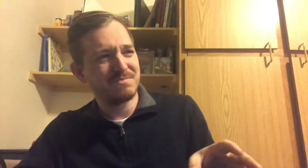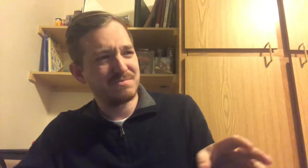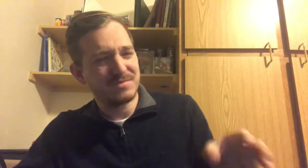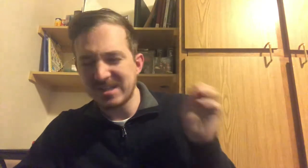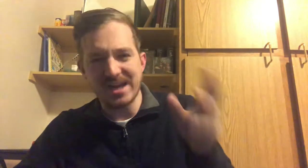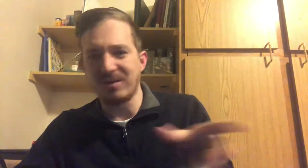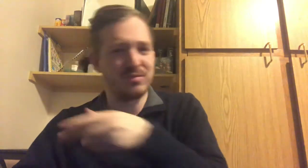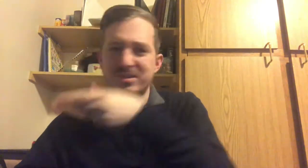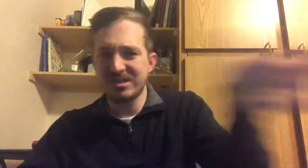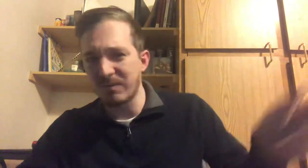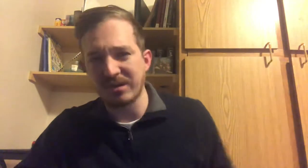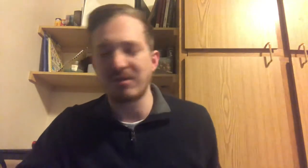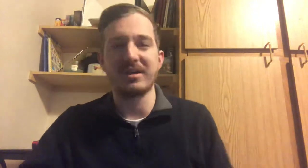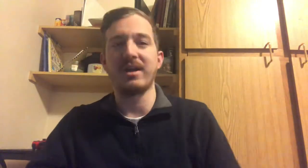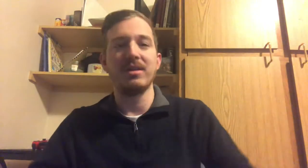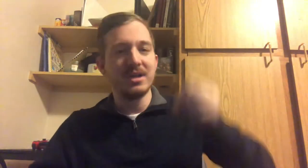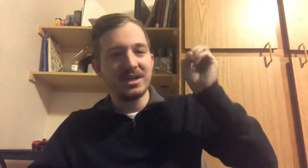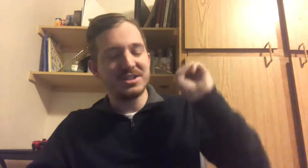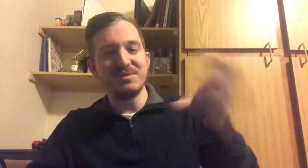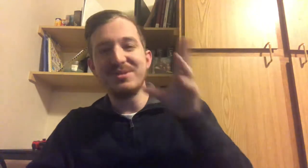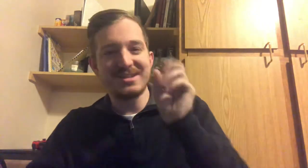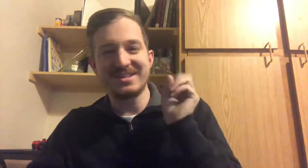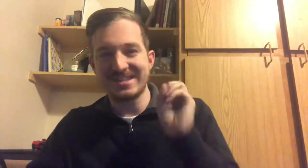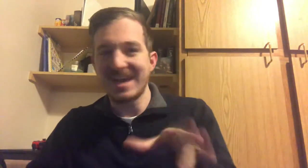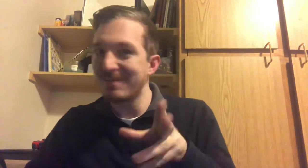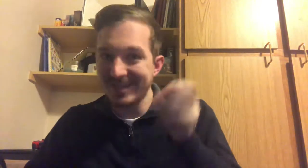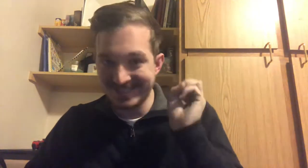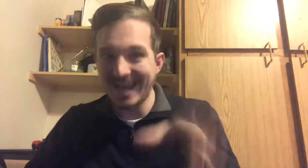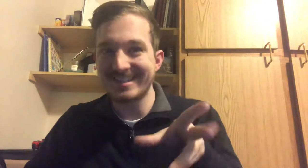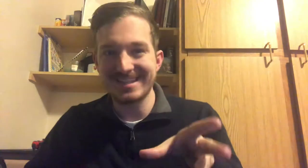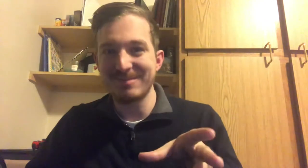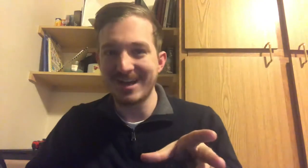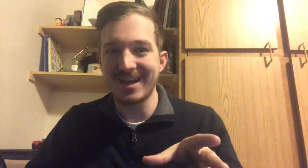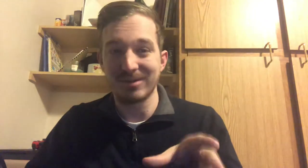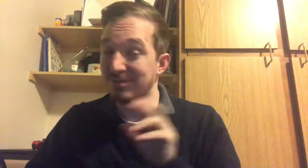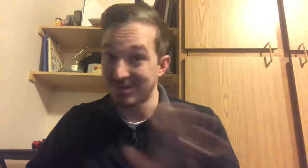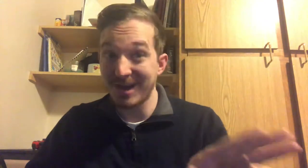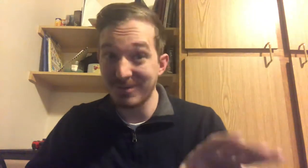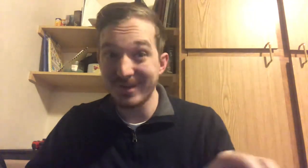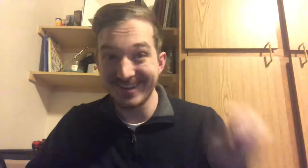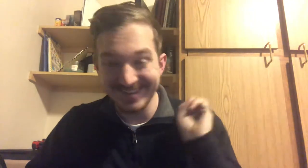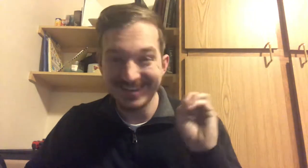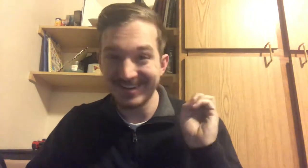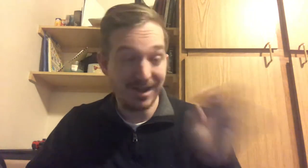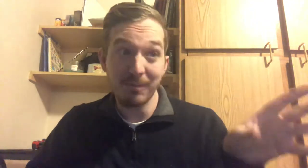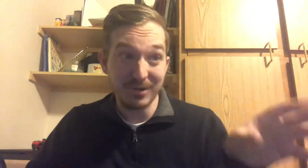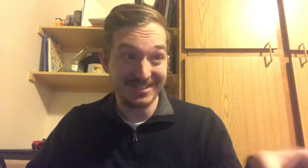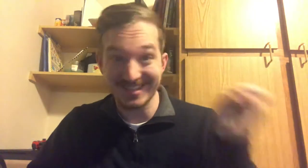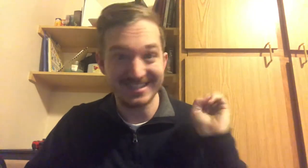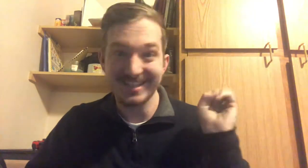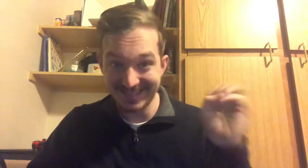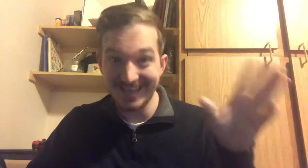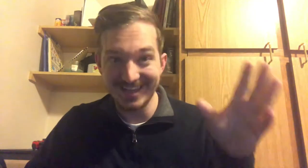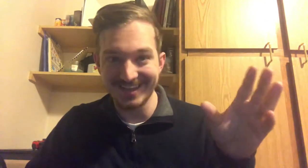title, we'll just go with the term title. She would use the same, exact same title, not queen, not princess, king,